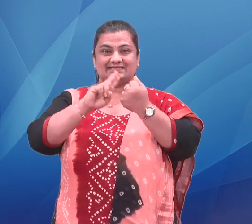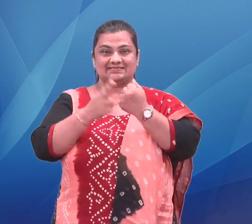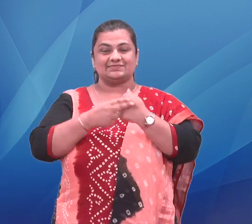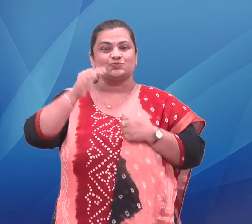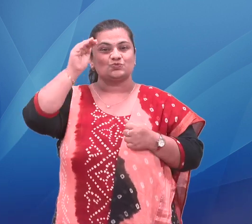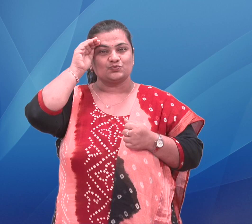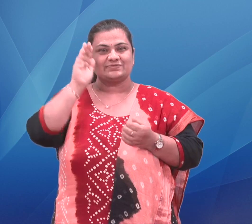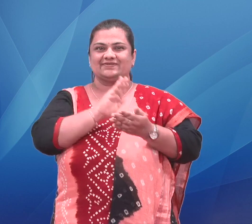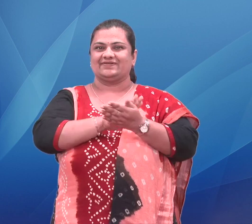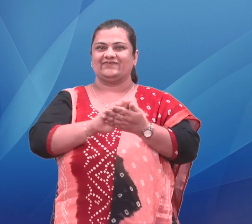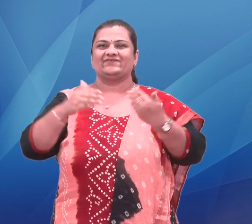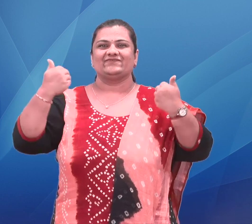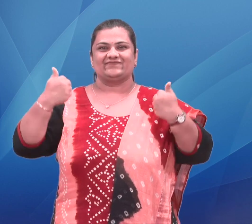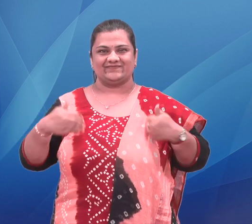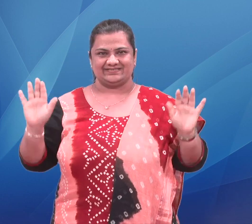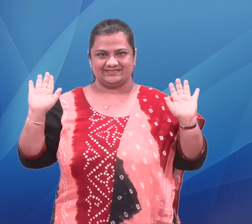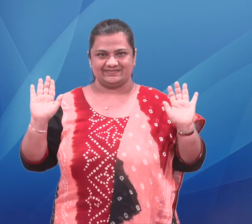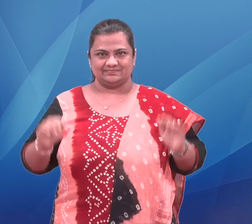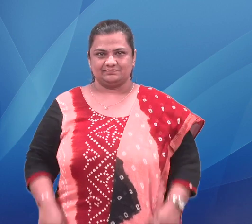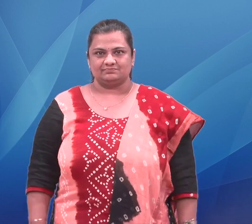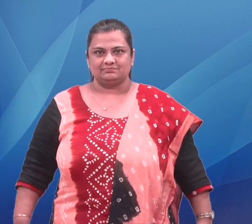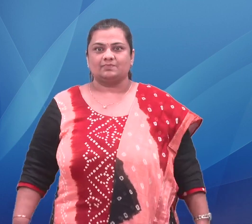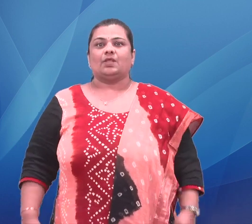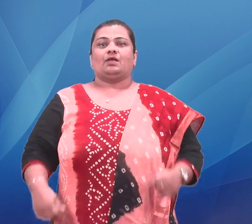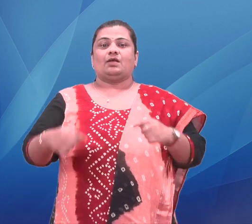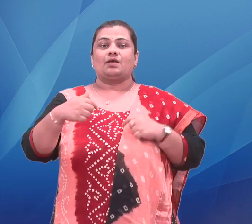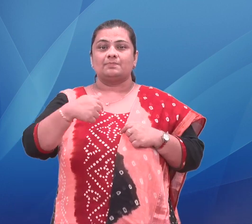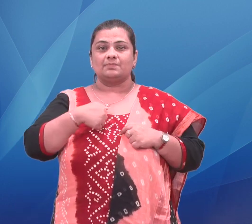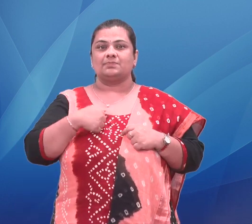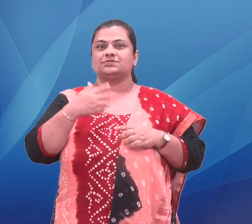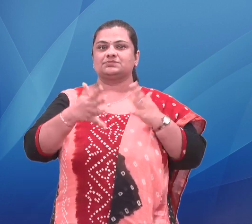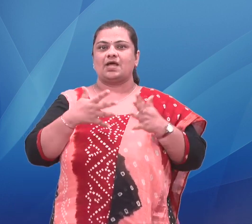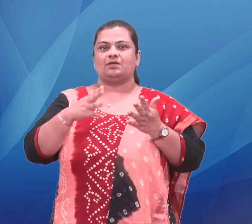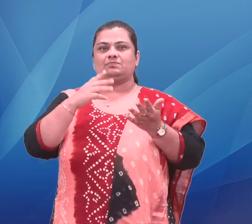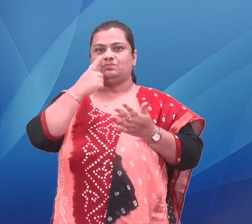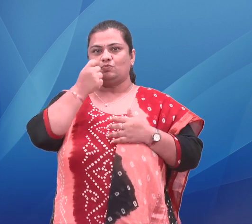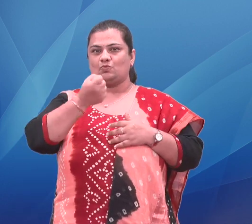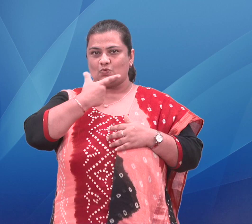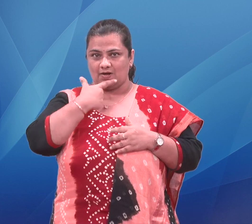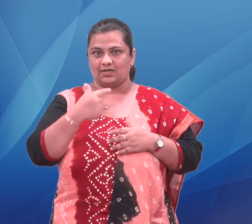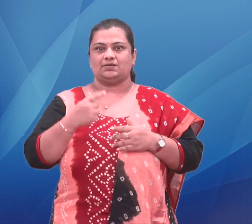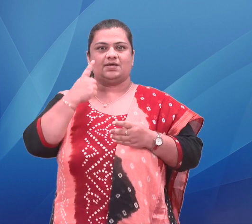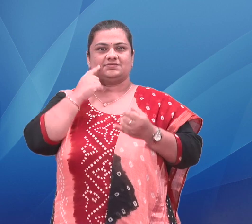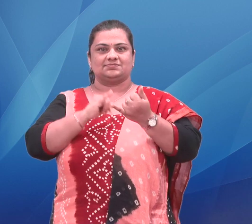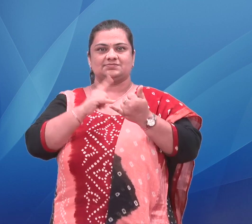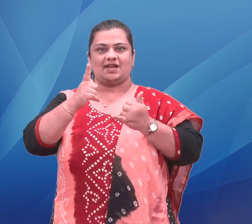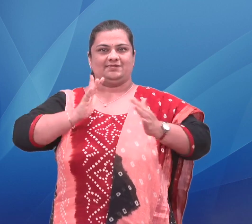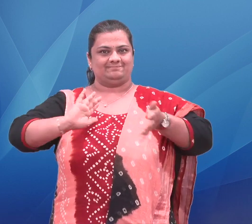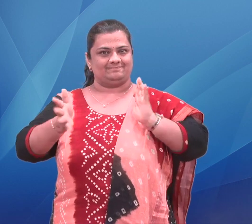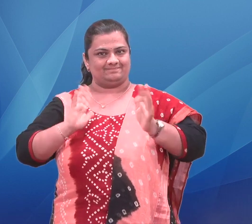With this news, we come to the end of Niche News Weekly Broadcast. I am Monash Shah, ISL Faculty at Niche, signing the news for you